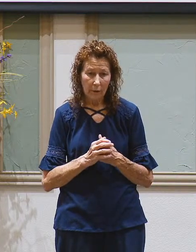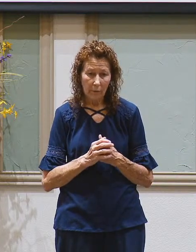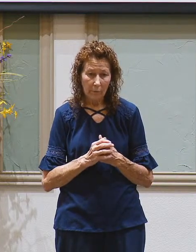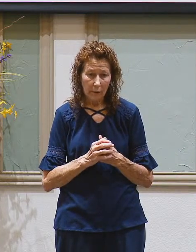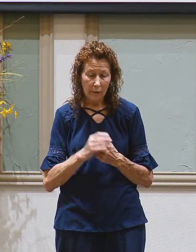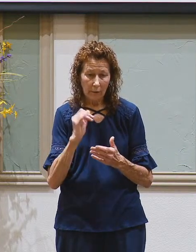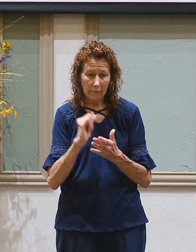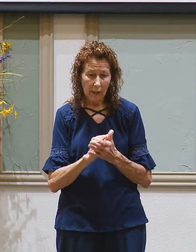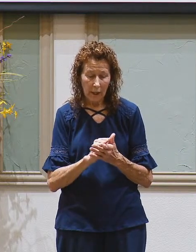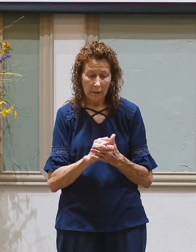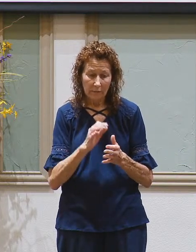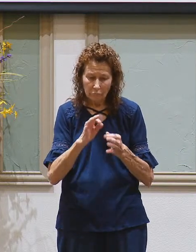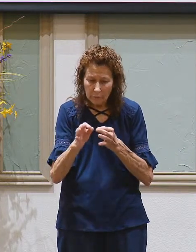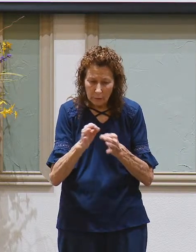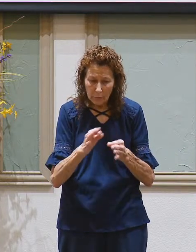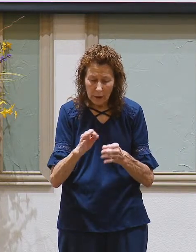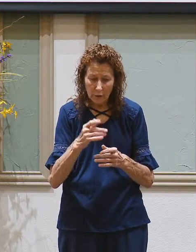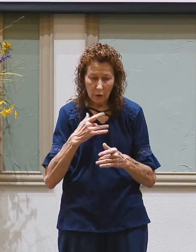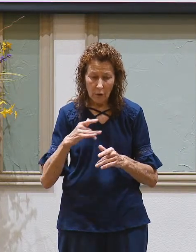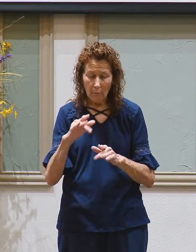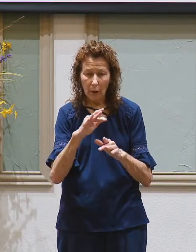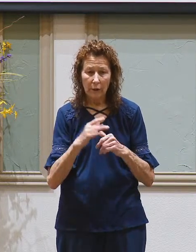And that's the very definition of mercy.